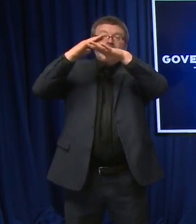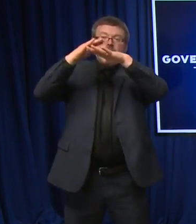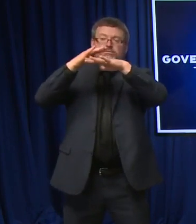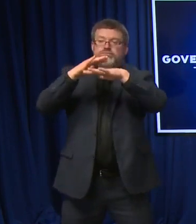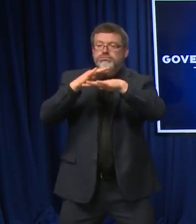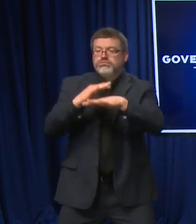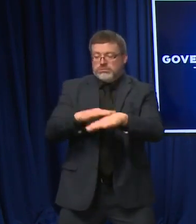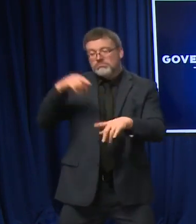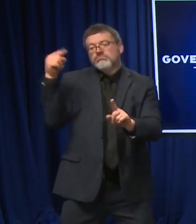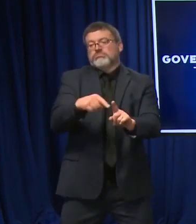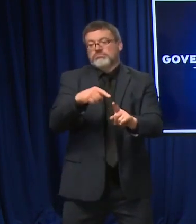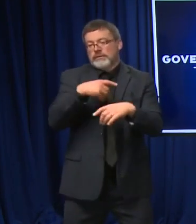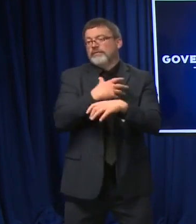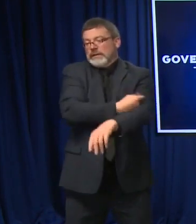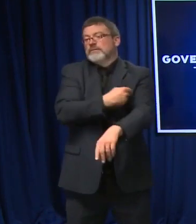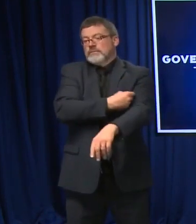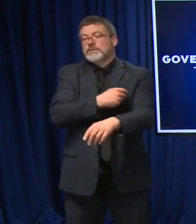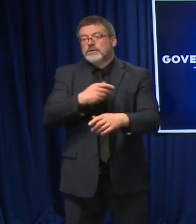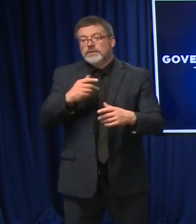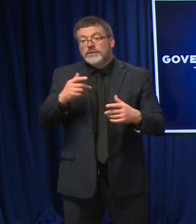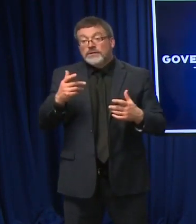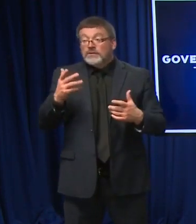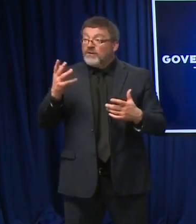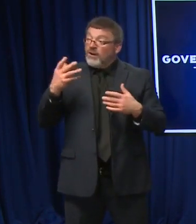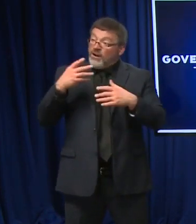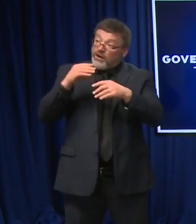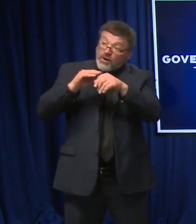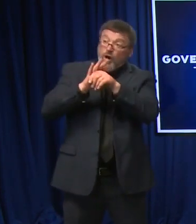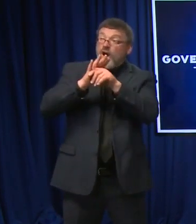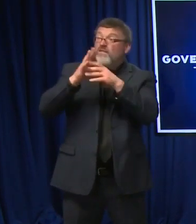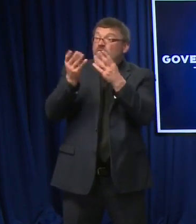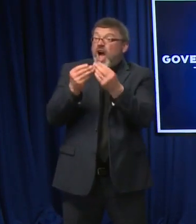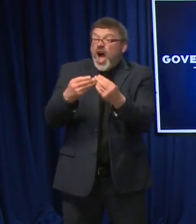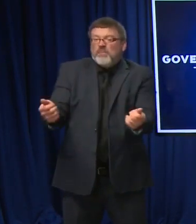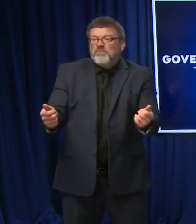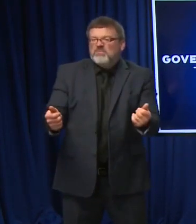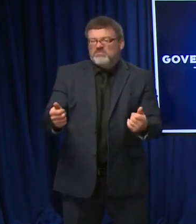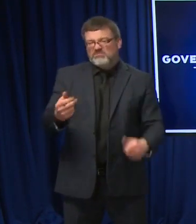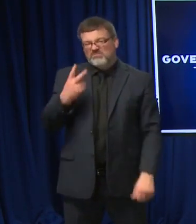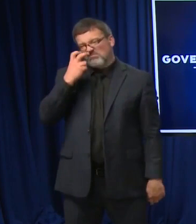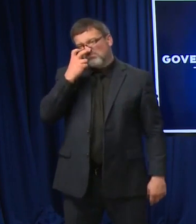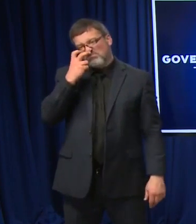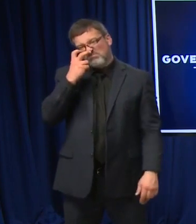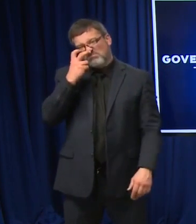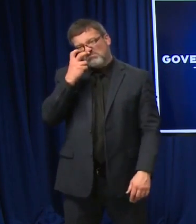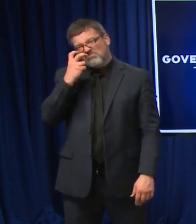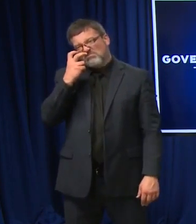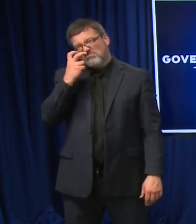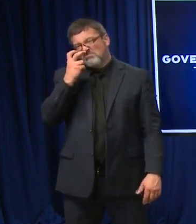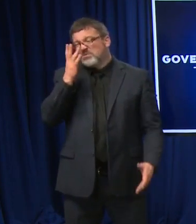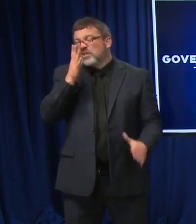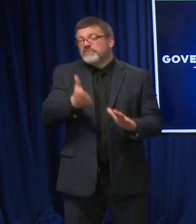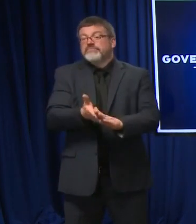exists, and we may never be able to say that, we're going to be constantly in a mode of management, putting all these tools to bear.